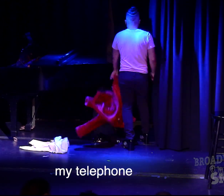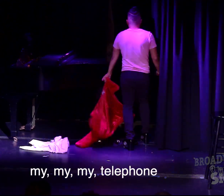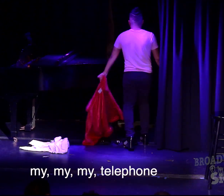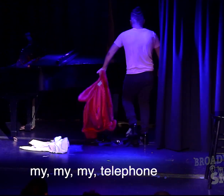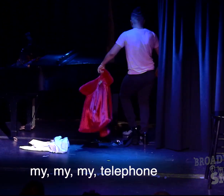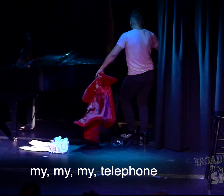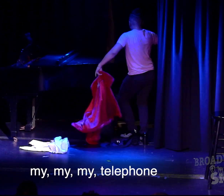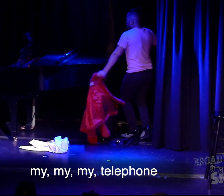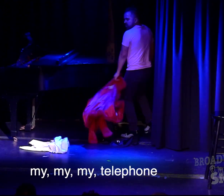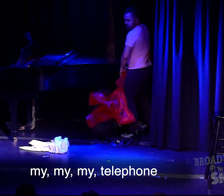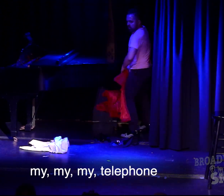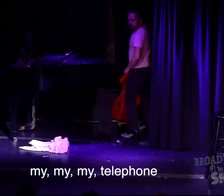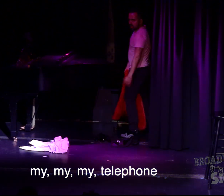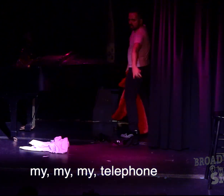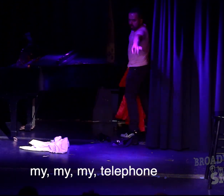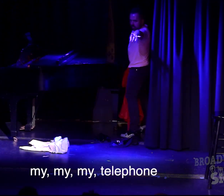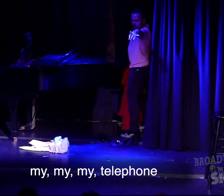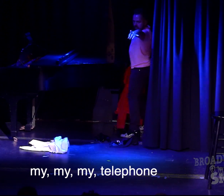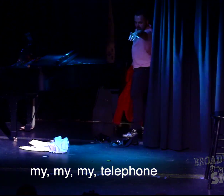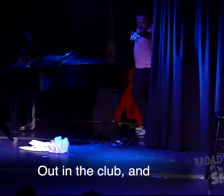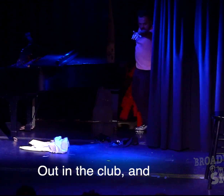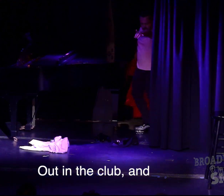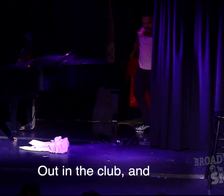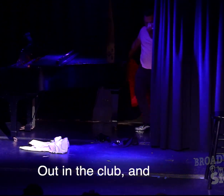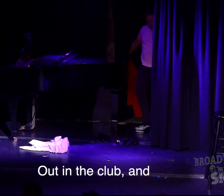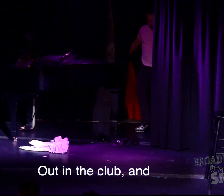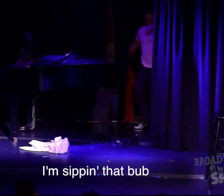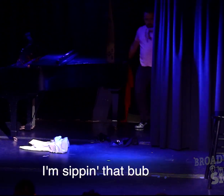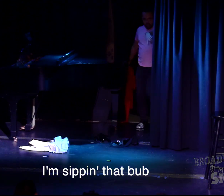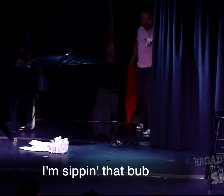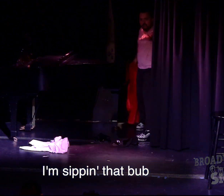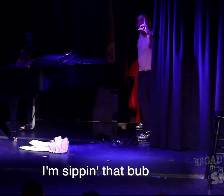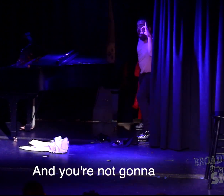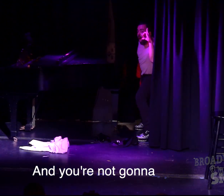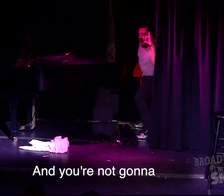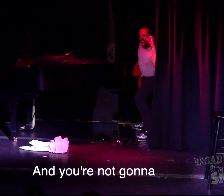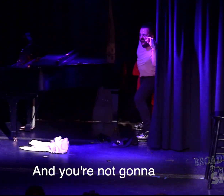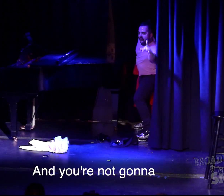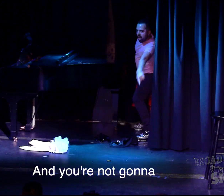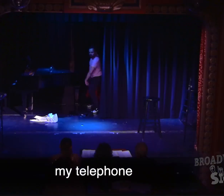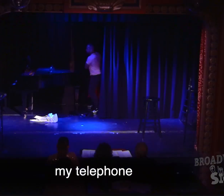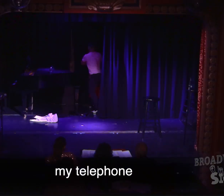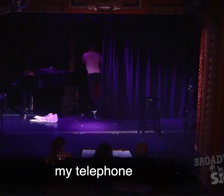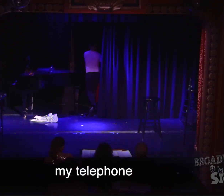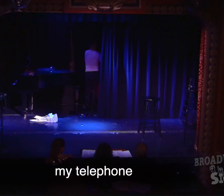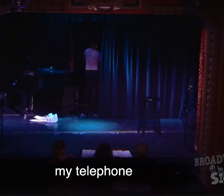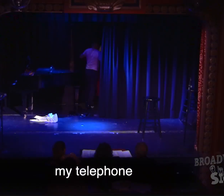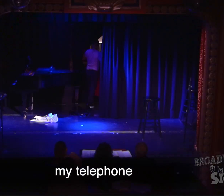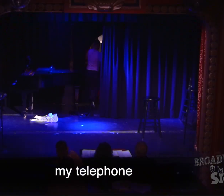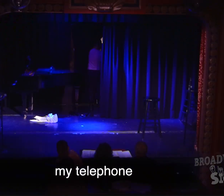My, my telephone So now I'm in the club I'm sippin' that far And you're not gonna reach my telephone Oh my god.